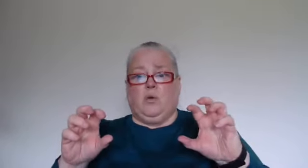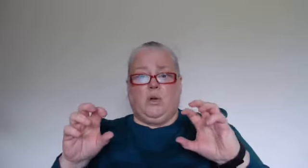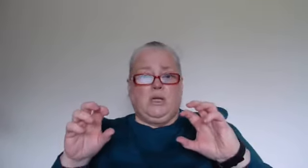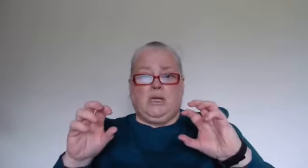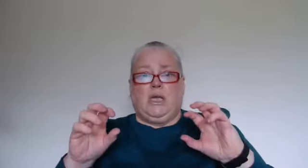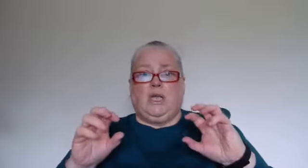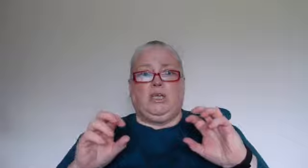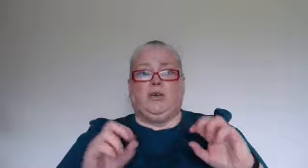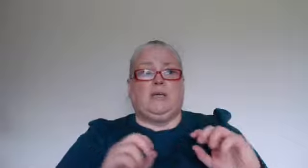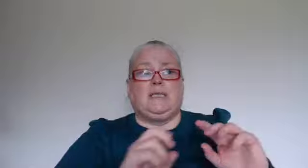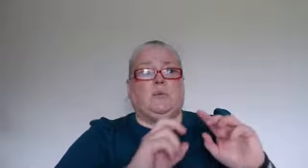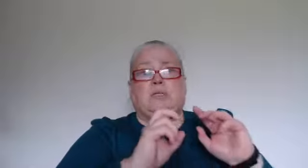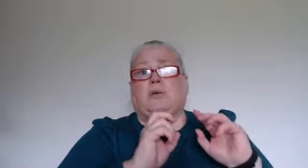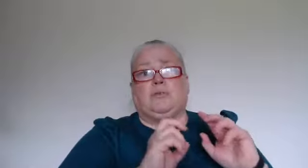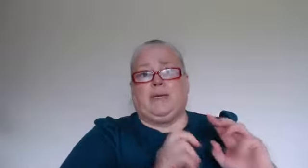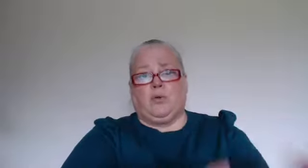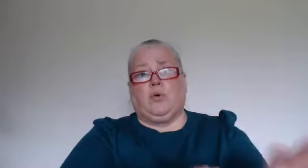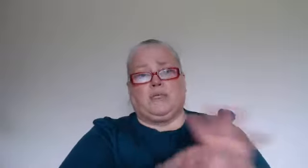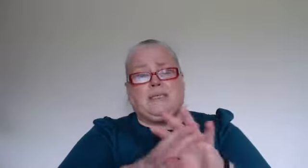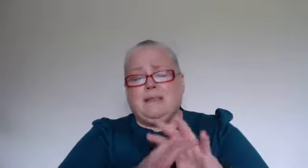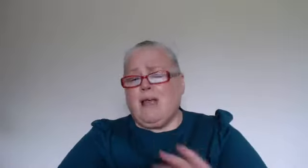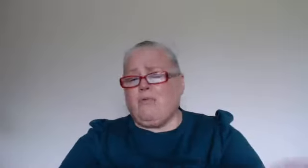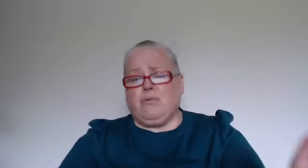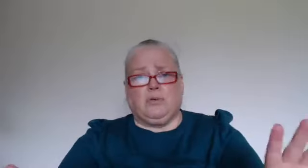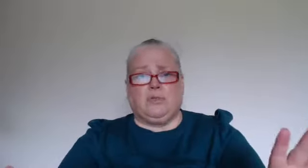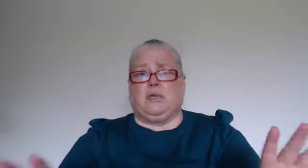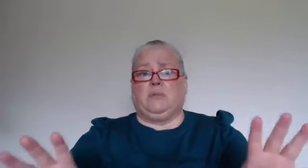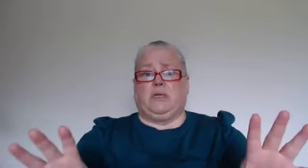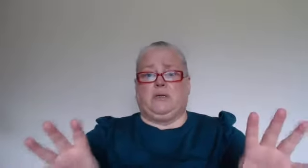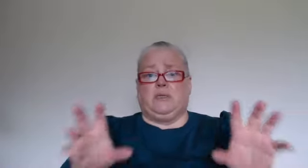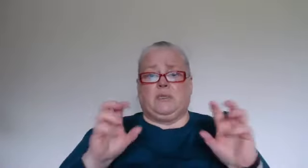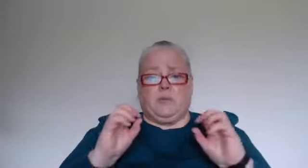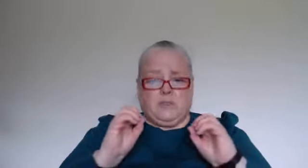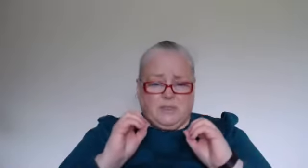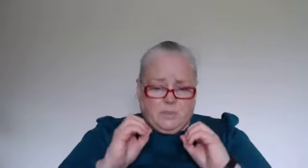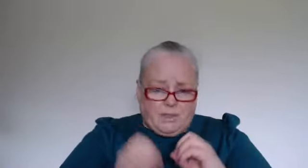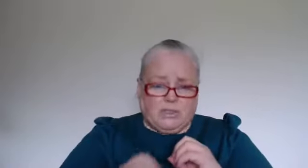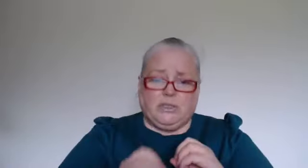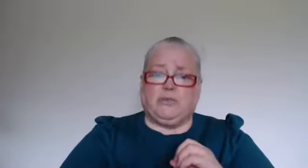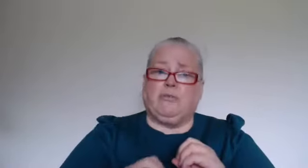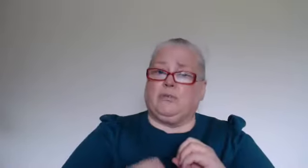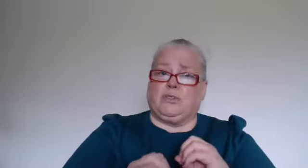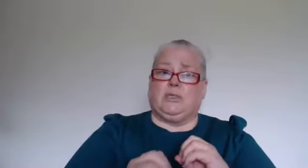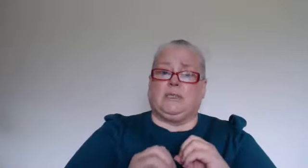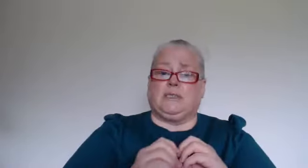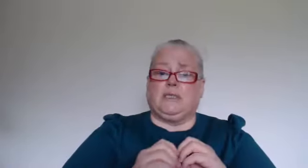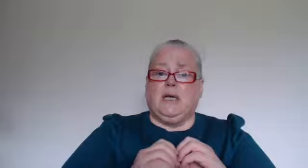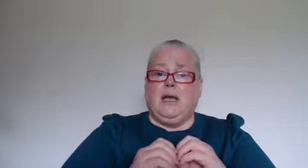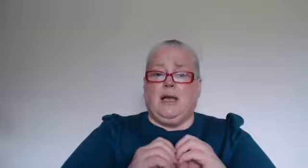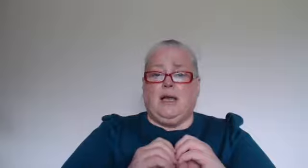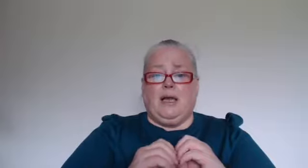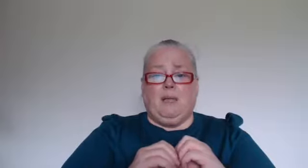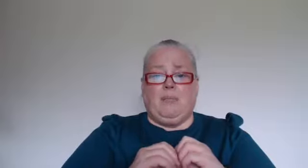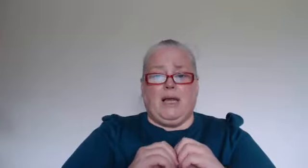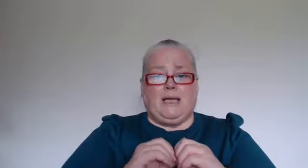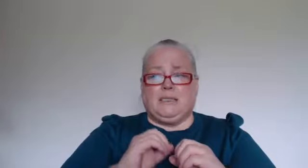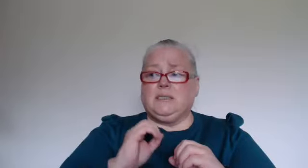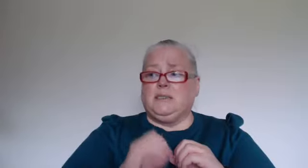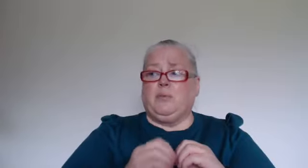your needs and wants are going to be ignored it's never a good time to learn this but it's especially true for a child um and you'll